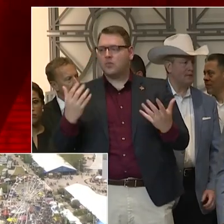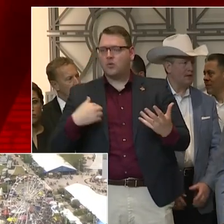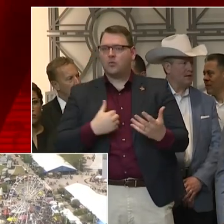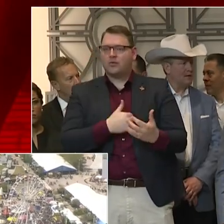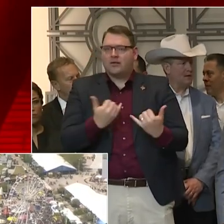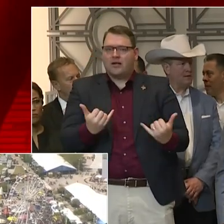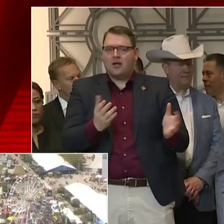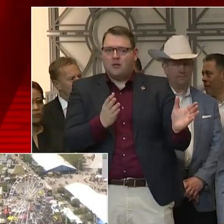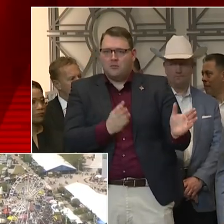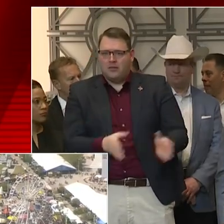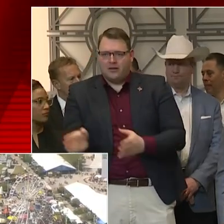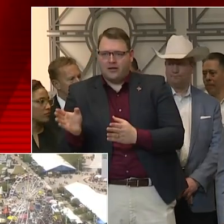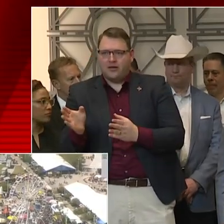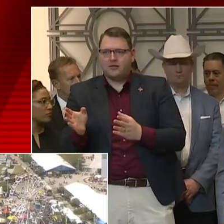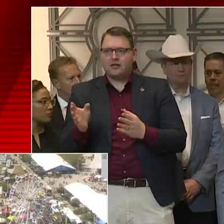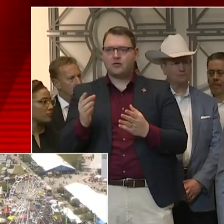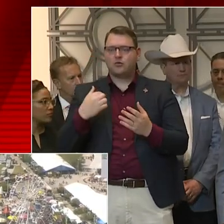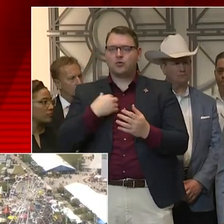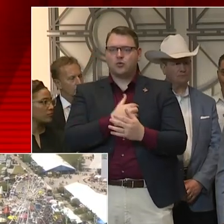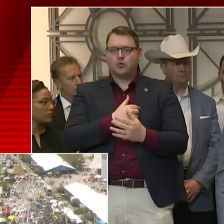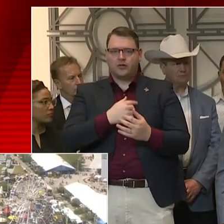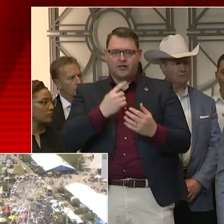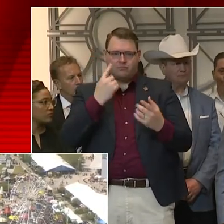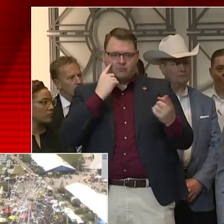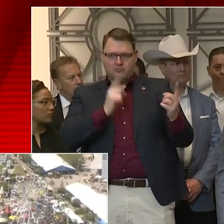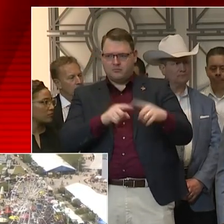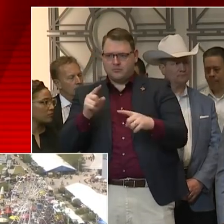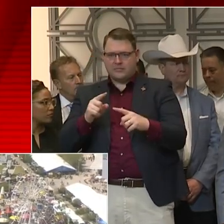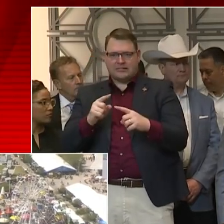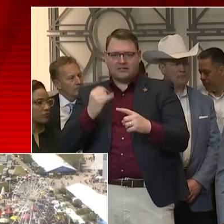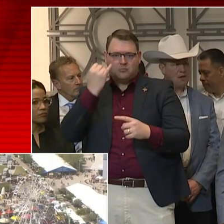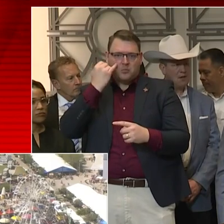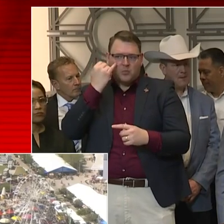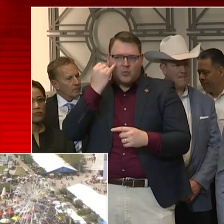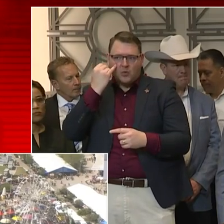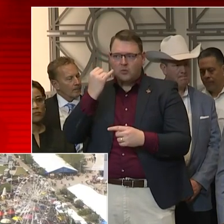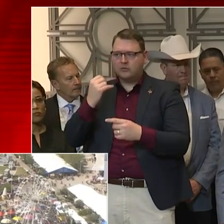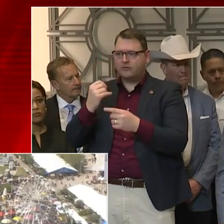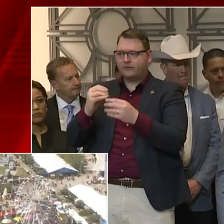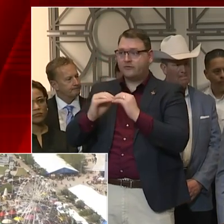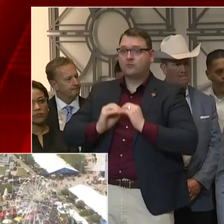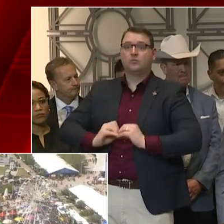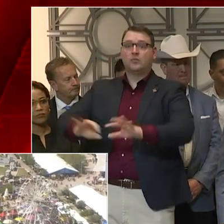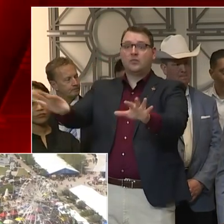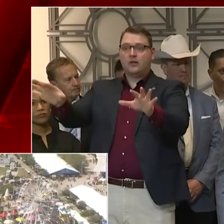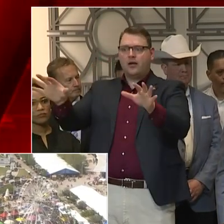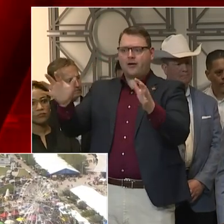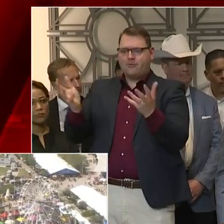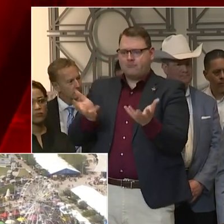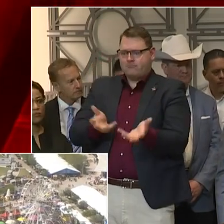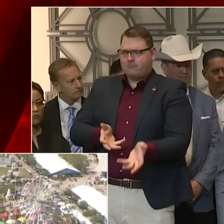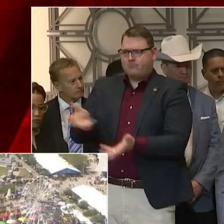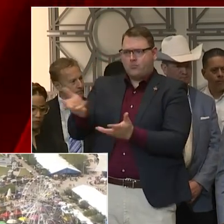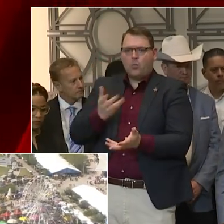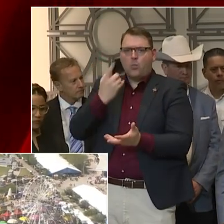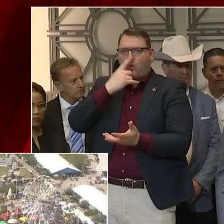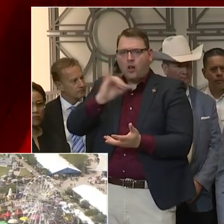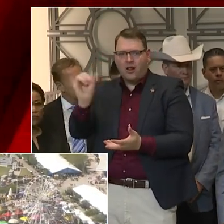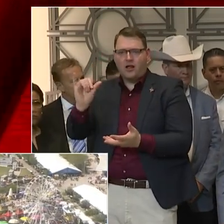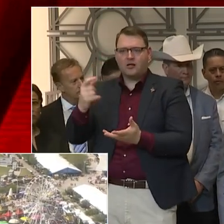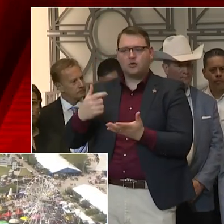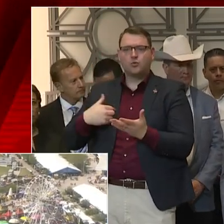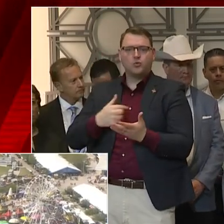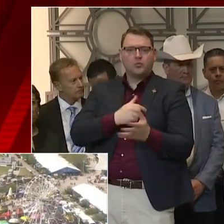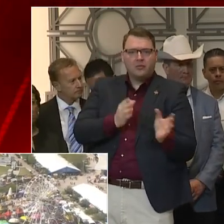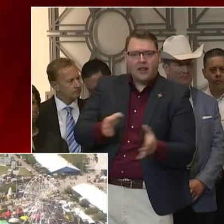operations or what would happen if this becomes more widespread. As we discussed earlier, you know, we will be talking more